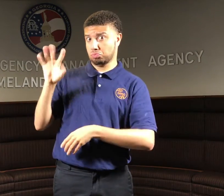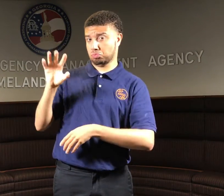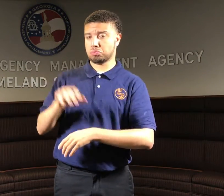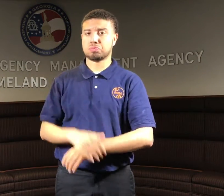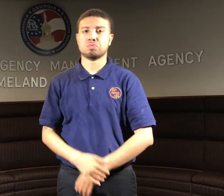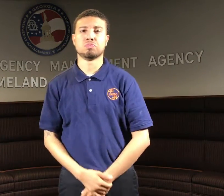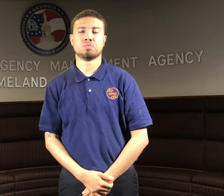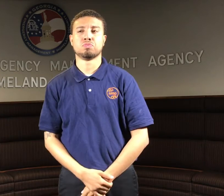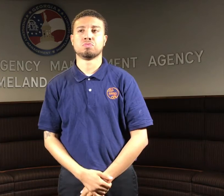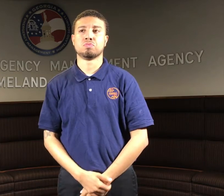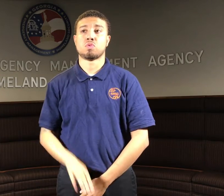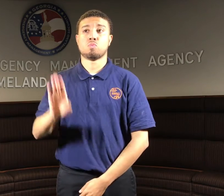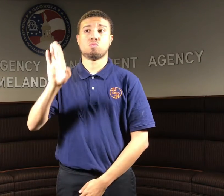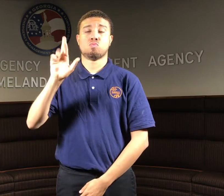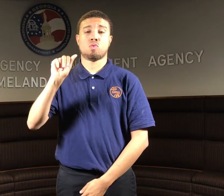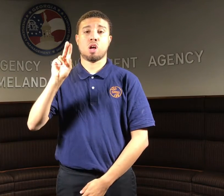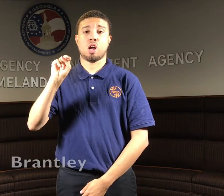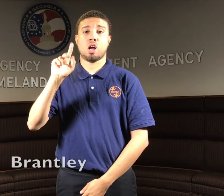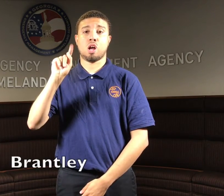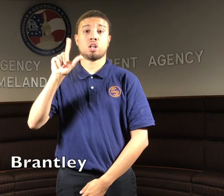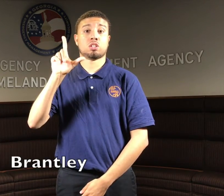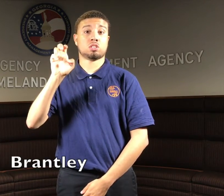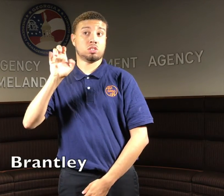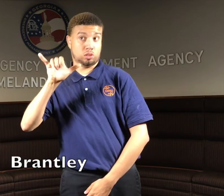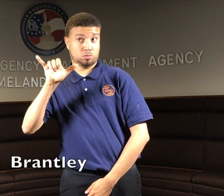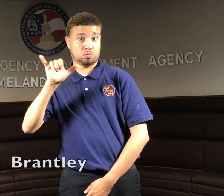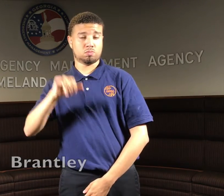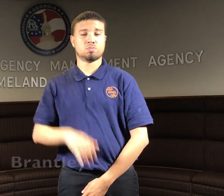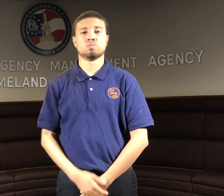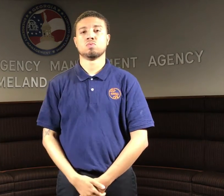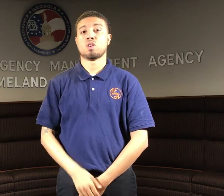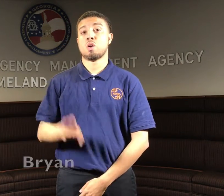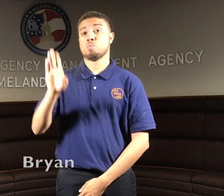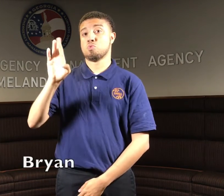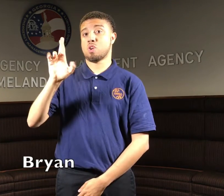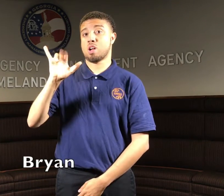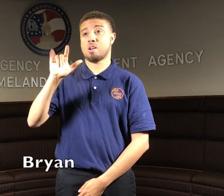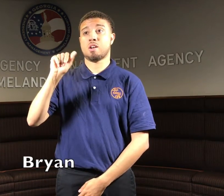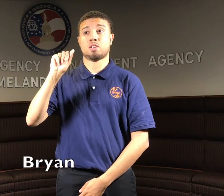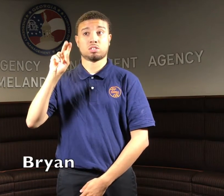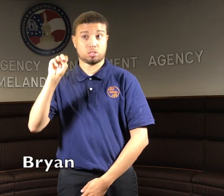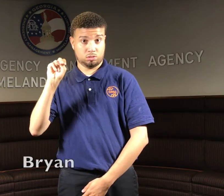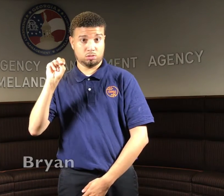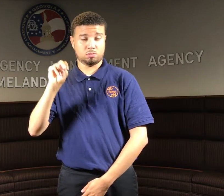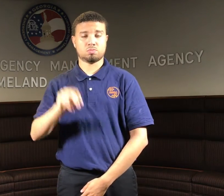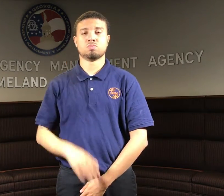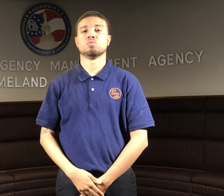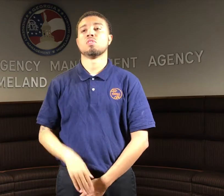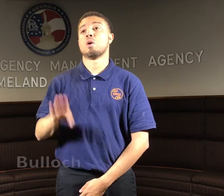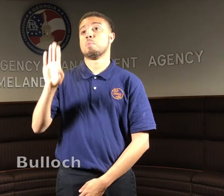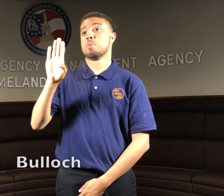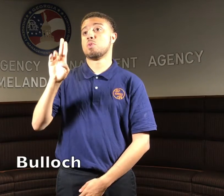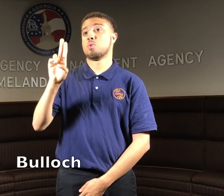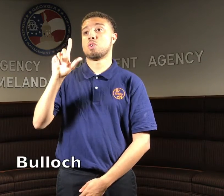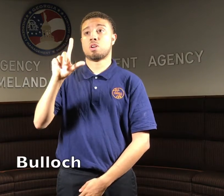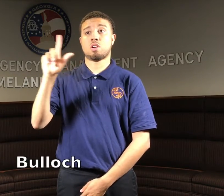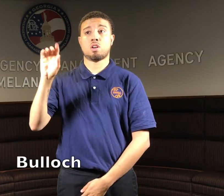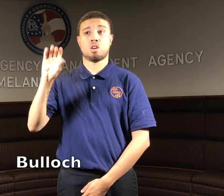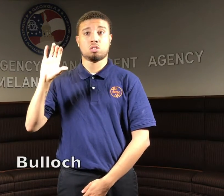These counties are... Brantley, Bryan, Bullock,